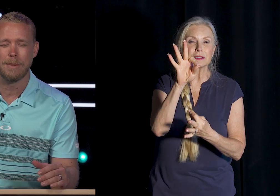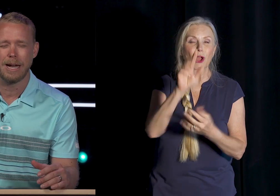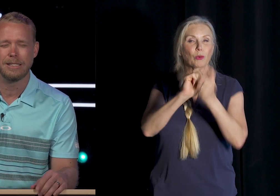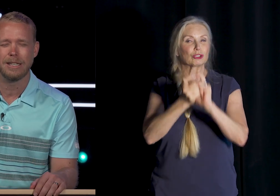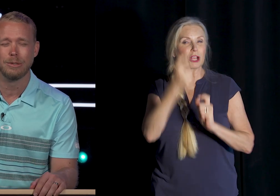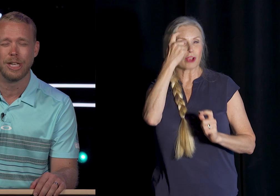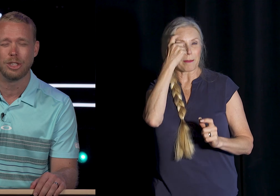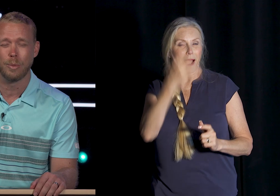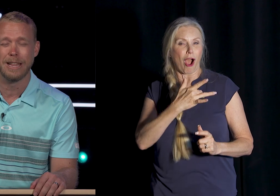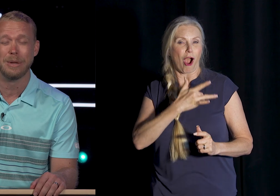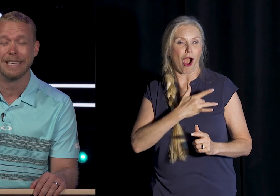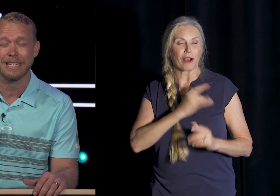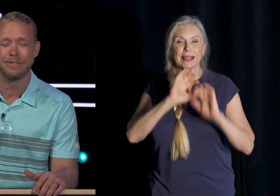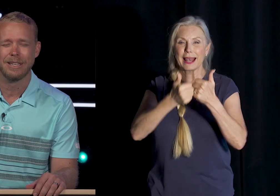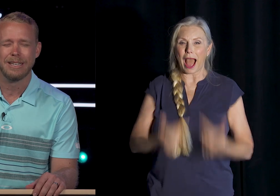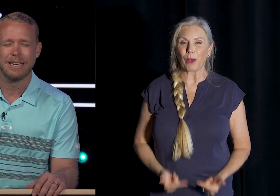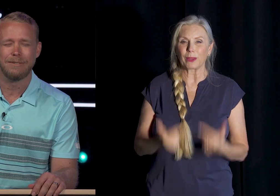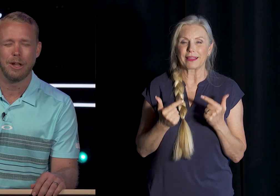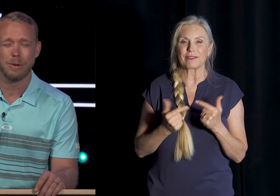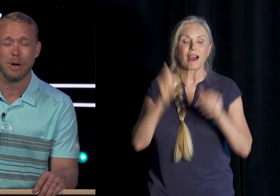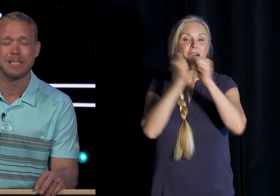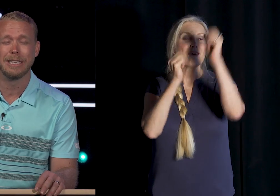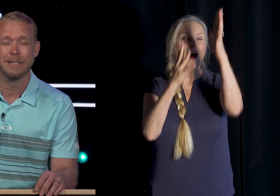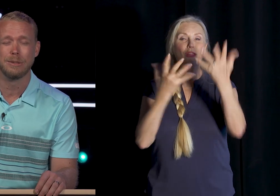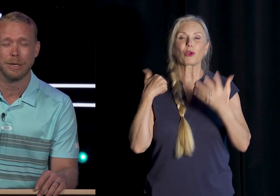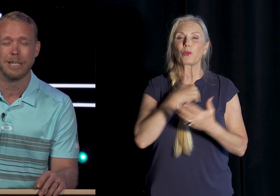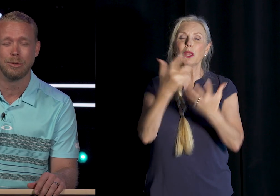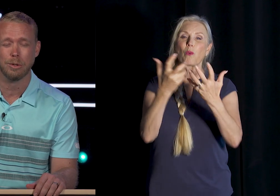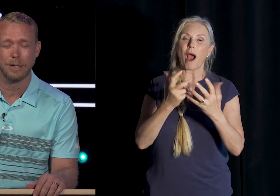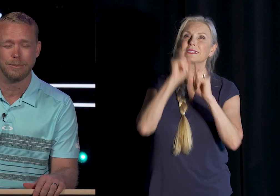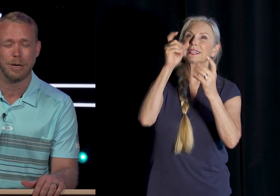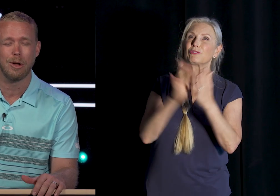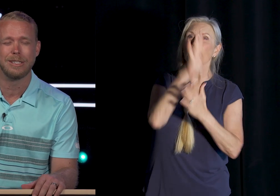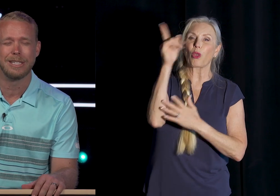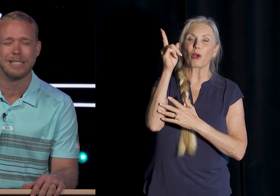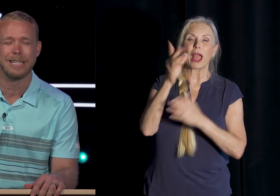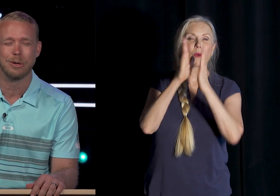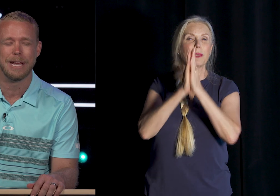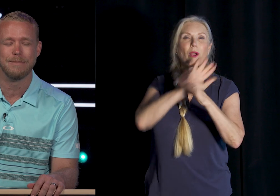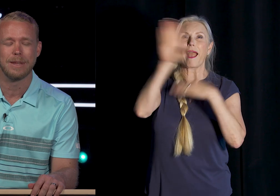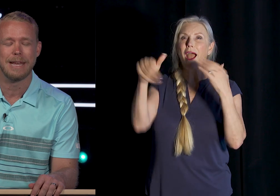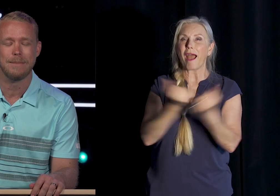minds And would change the way That we live Father we want to live To bring you glory Pray all these things In your name Amen